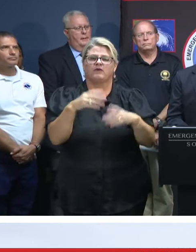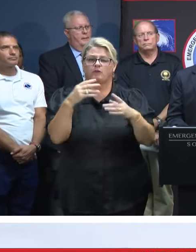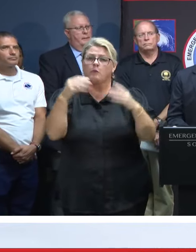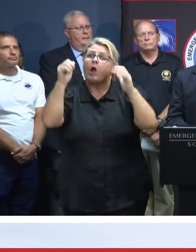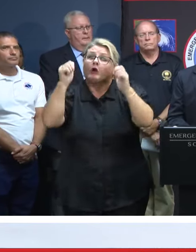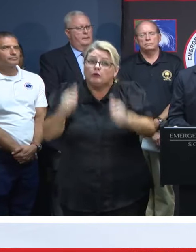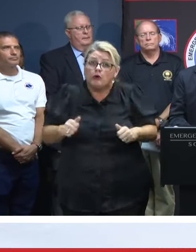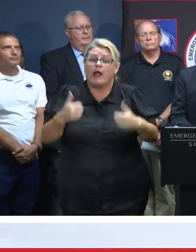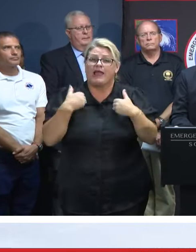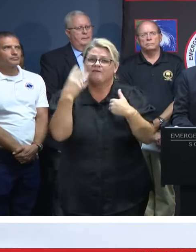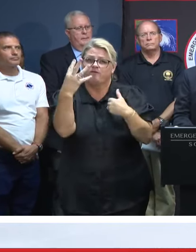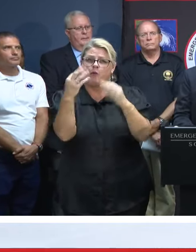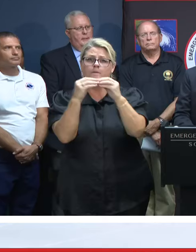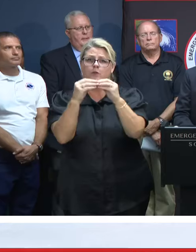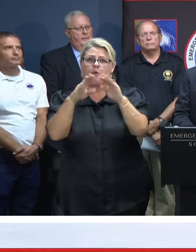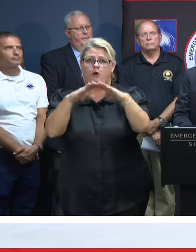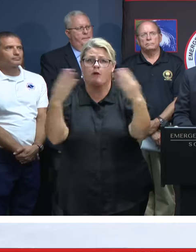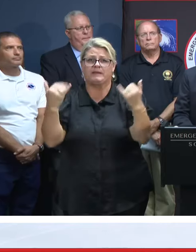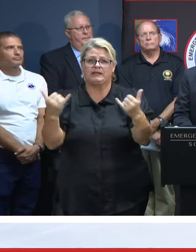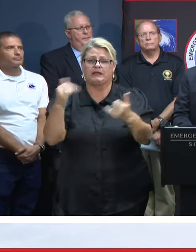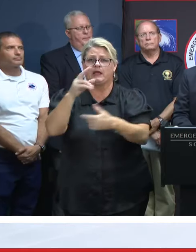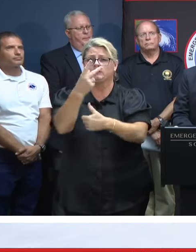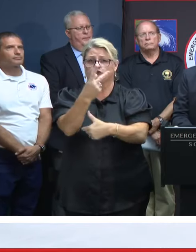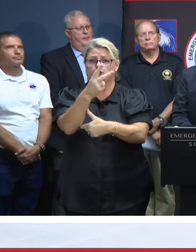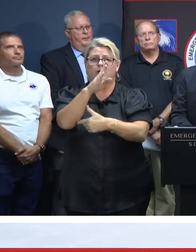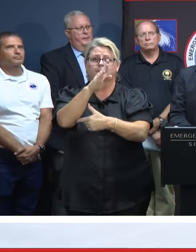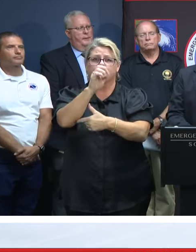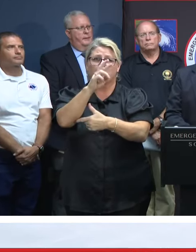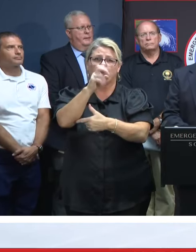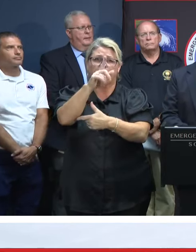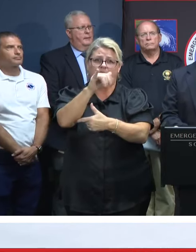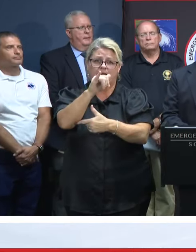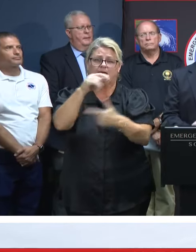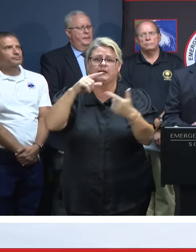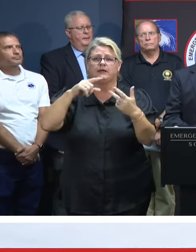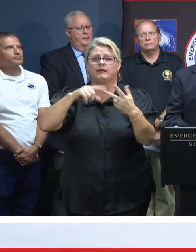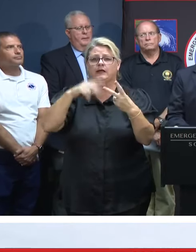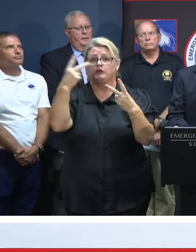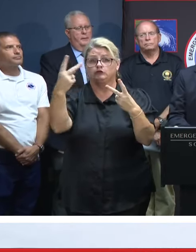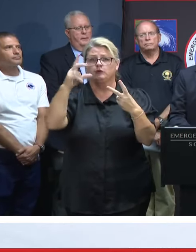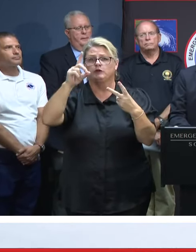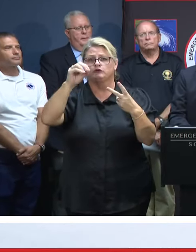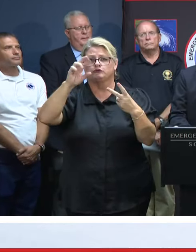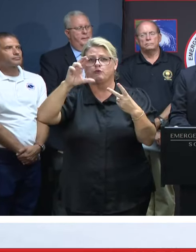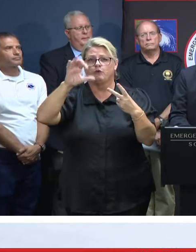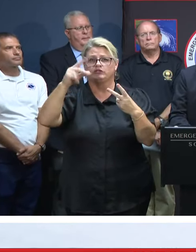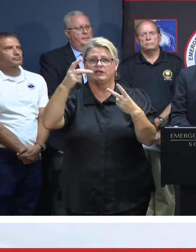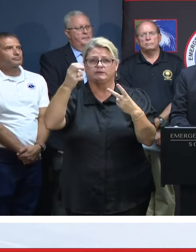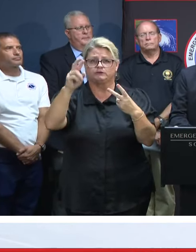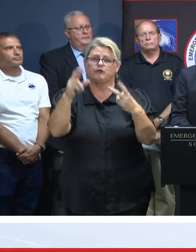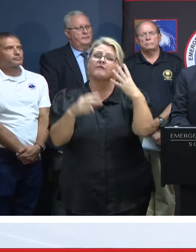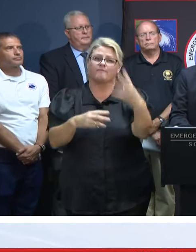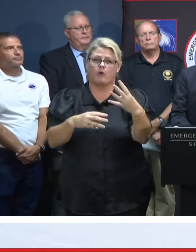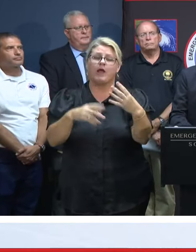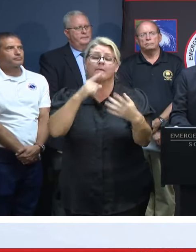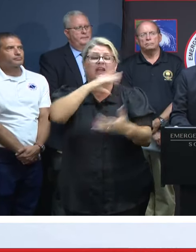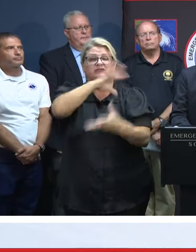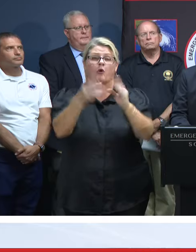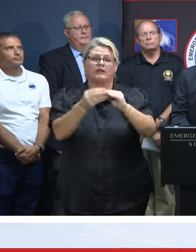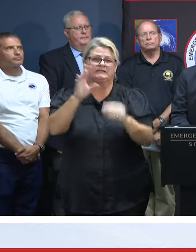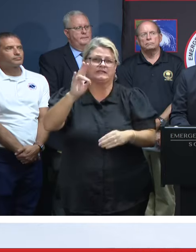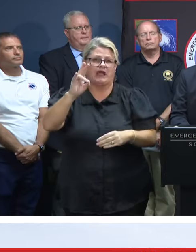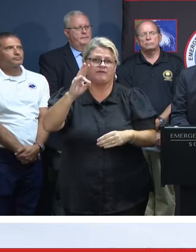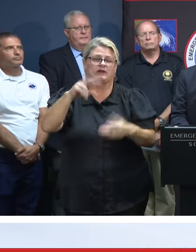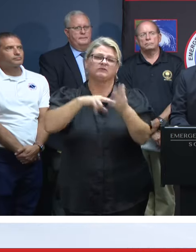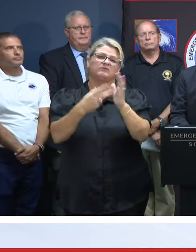shelters opening today. There will be two in Berkeley County and two in Georgetown County. That will give us seven total shelters for the day and a population capacity